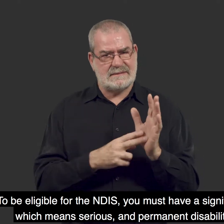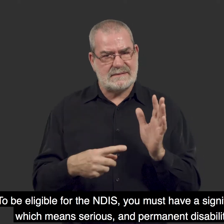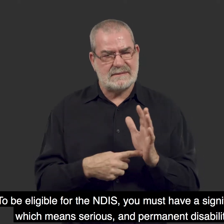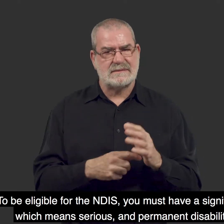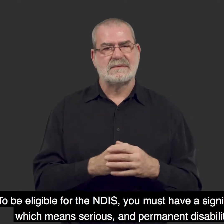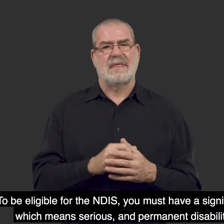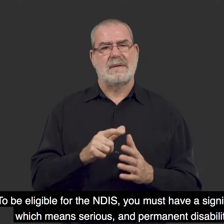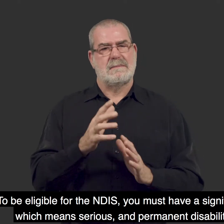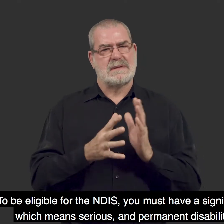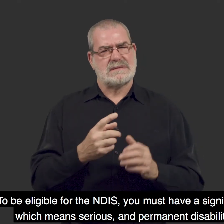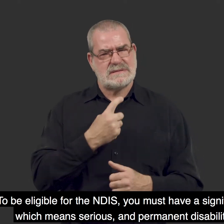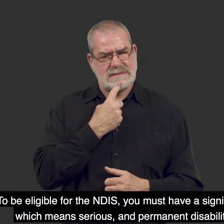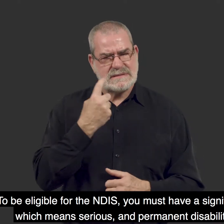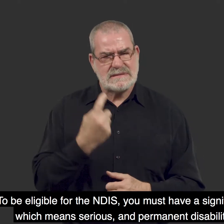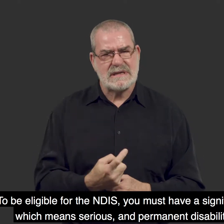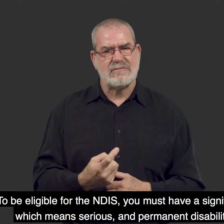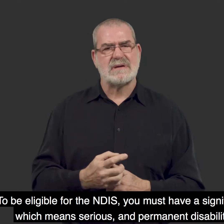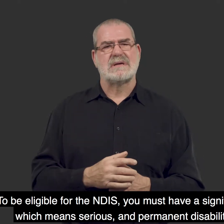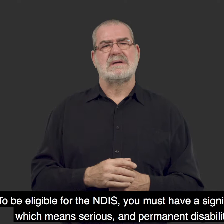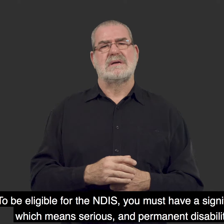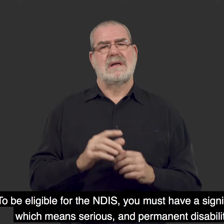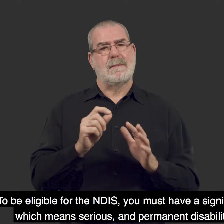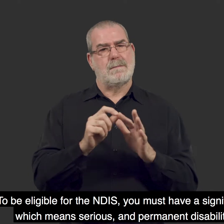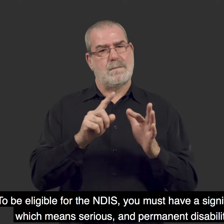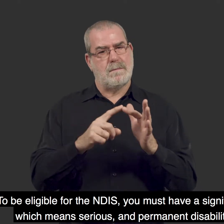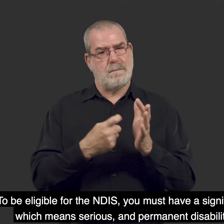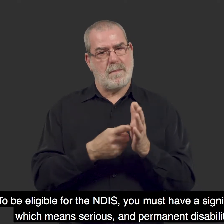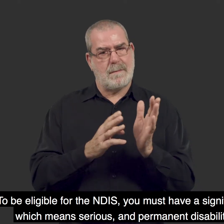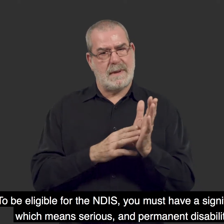Serious and Permanent Disability.